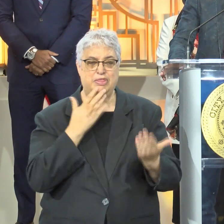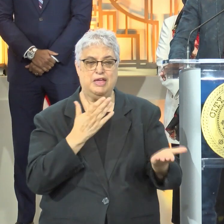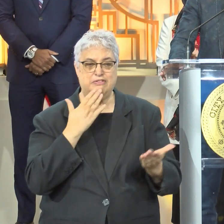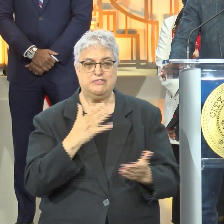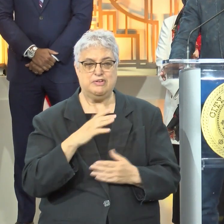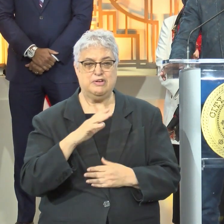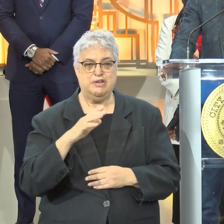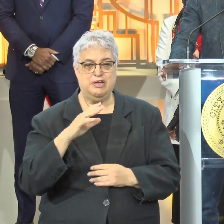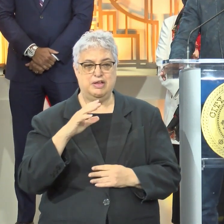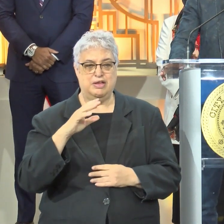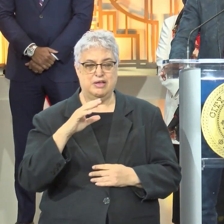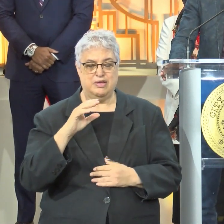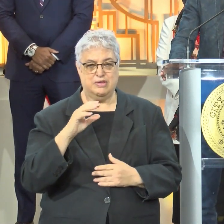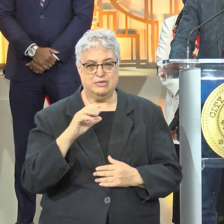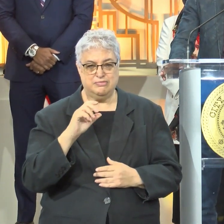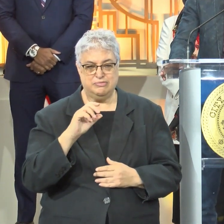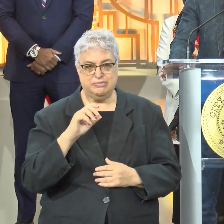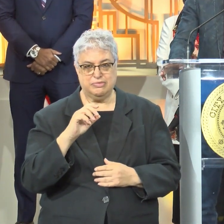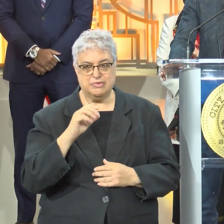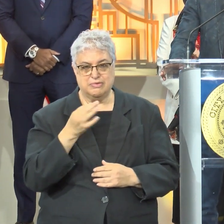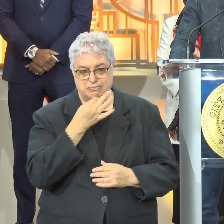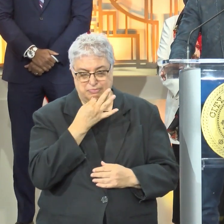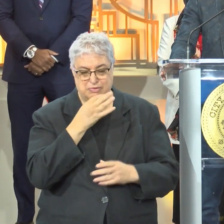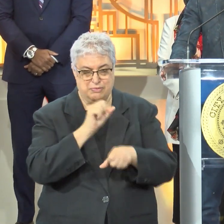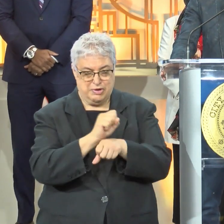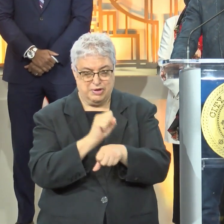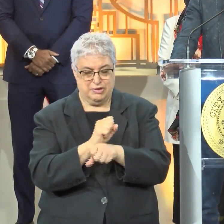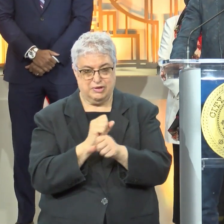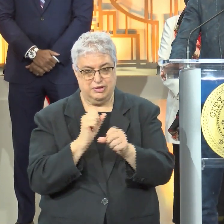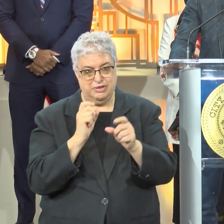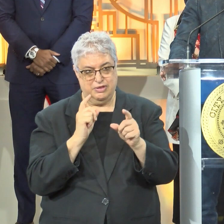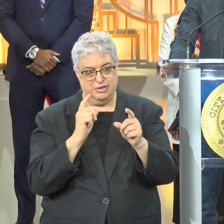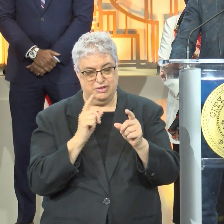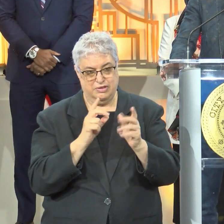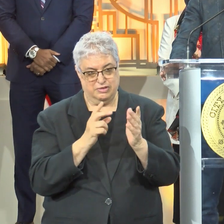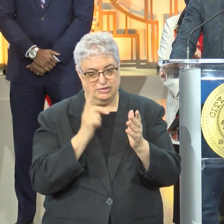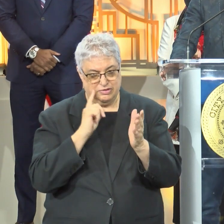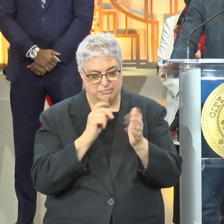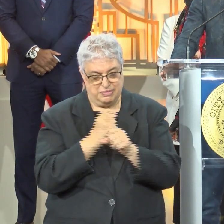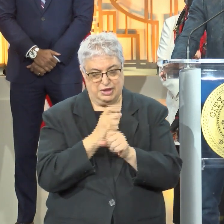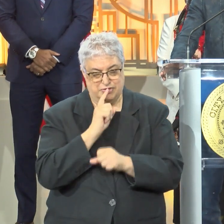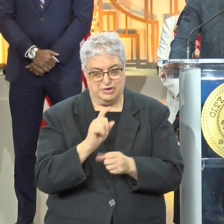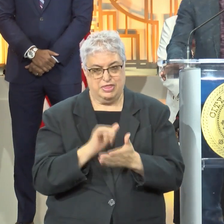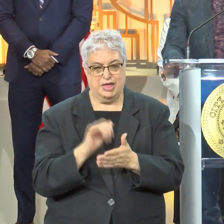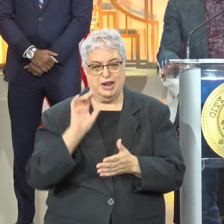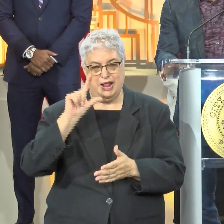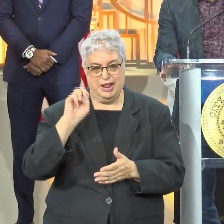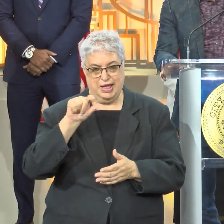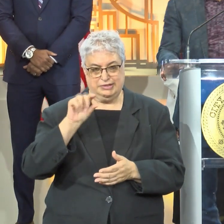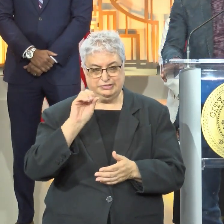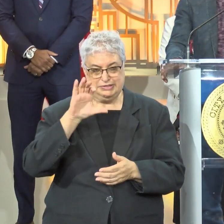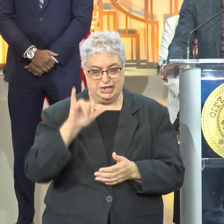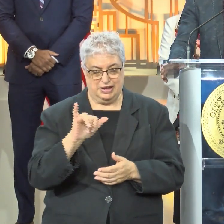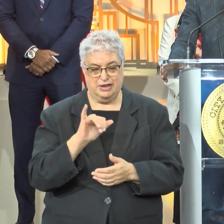bold work on making sure that the legacy of Mickey Leland continues and his partnership with the